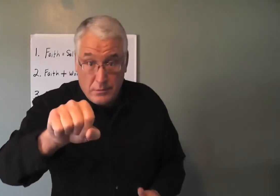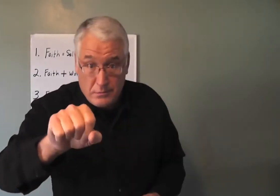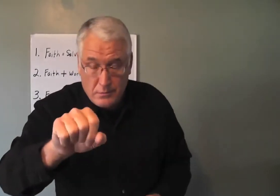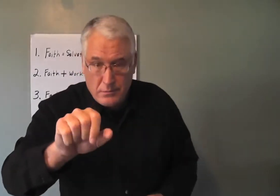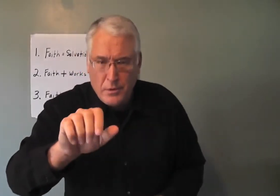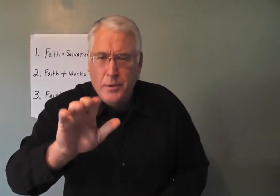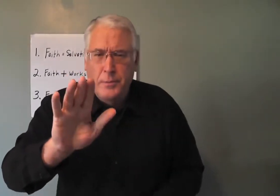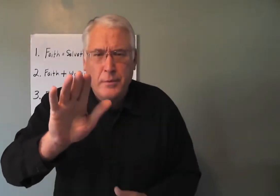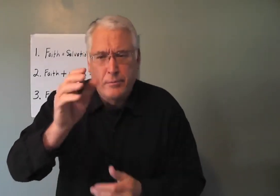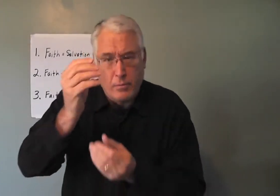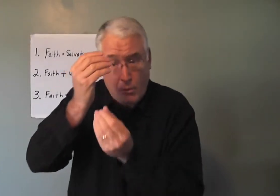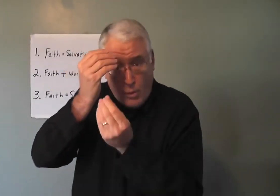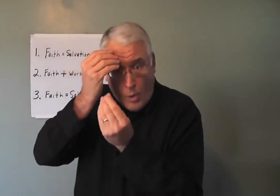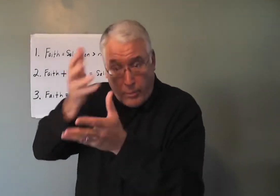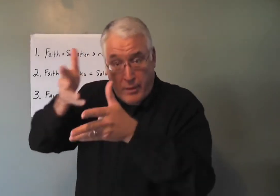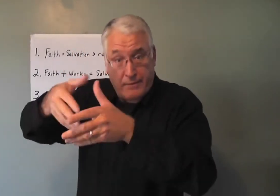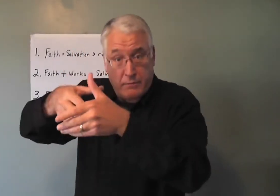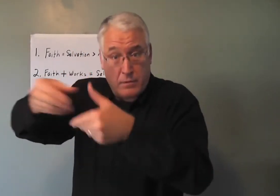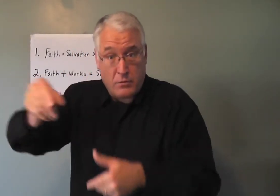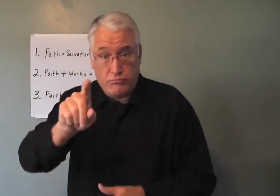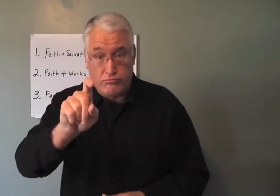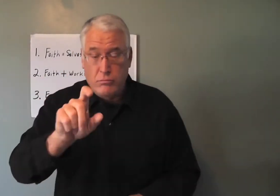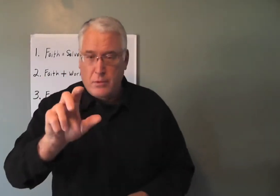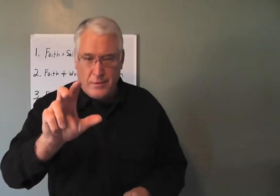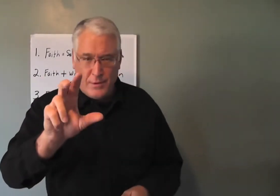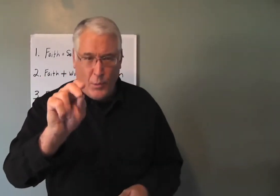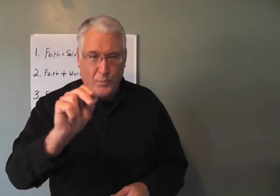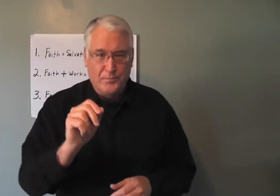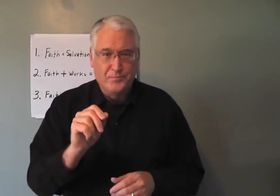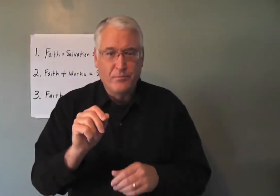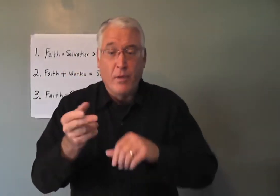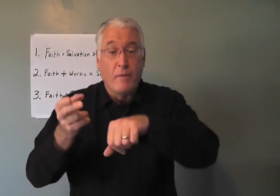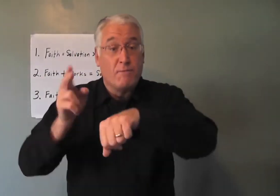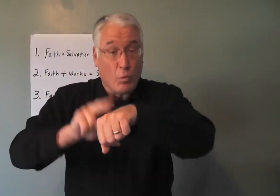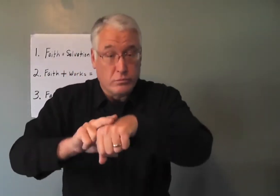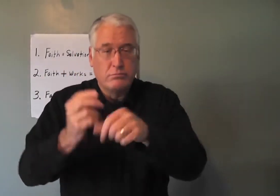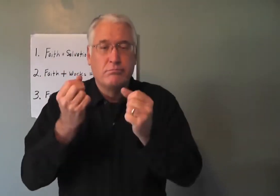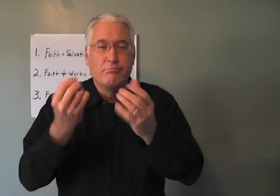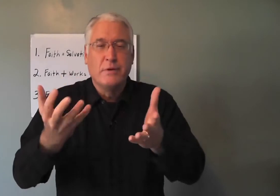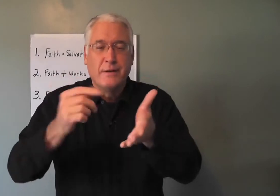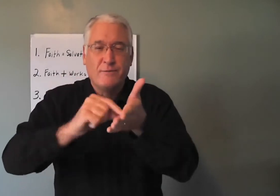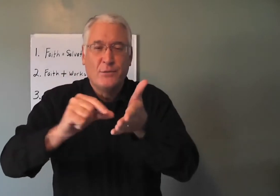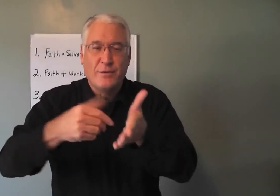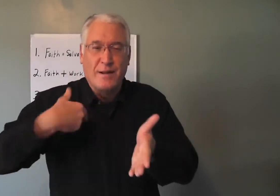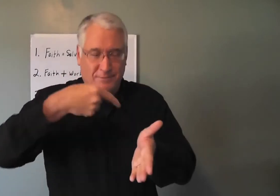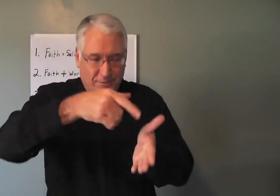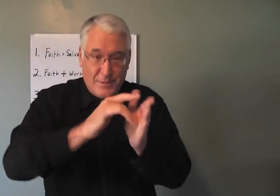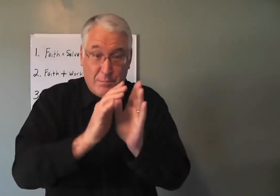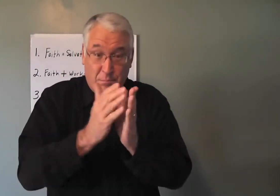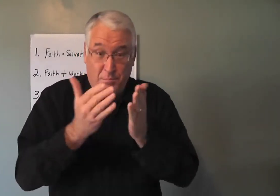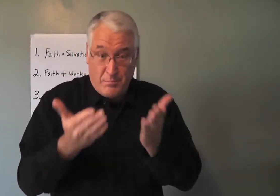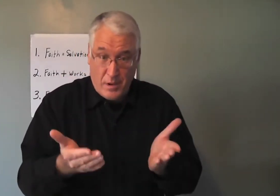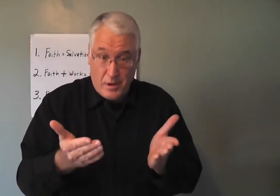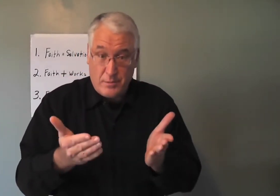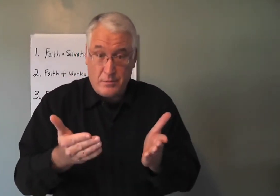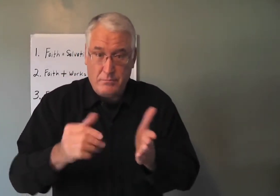God that God requires that? Does the Bible just leave that out? No. Of course, there's many verses in the Bible